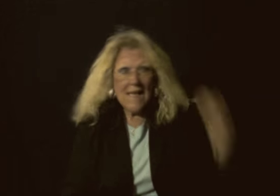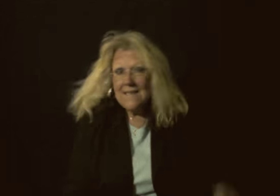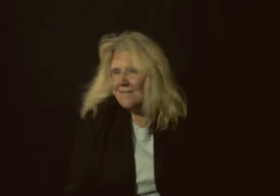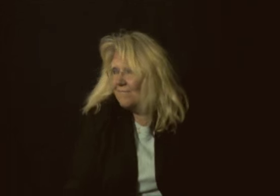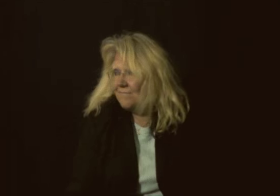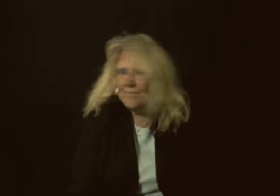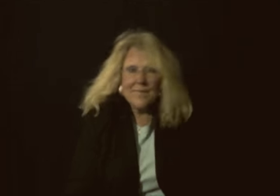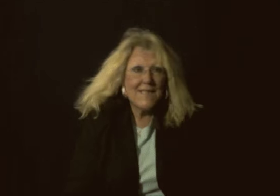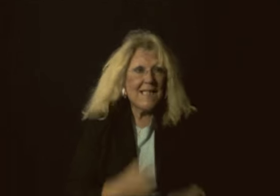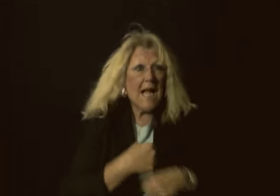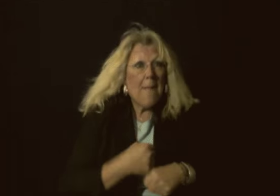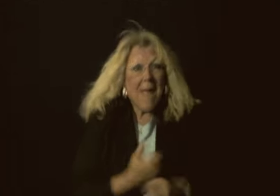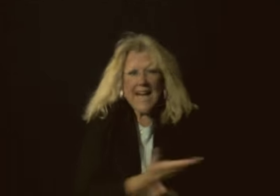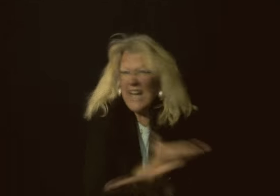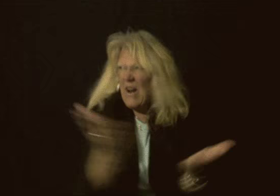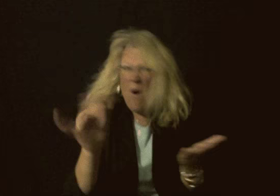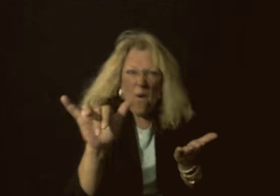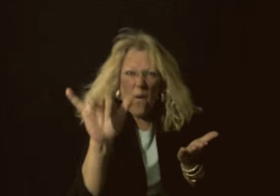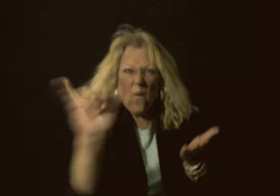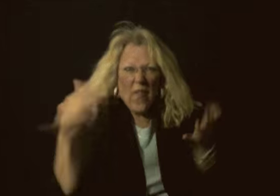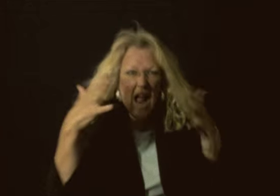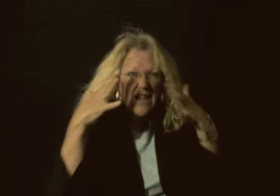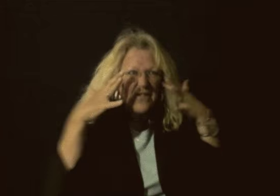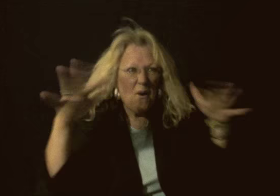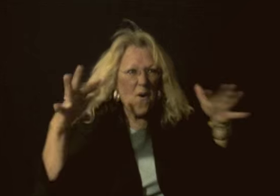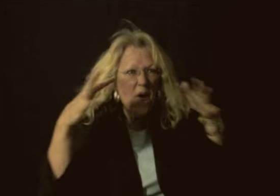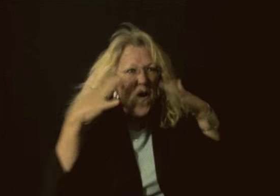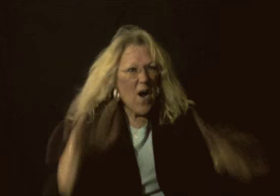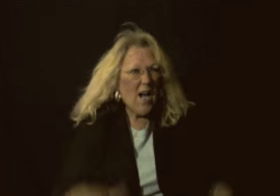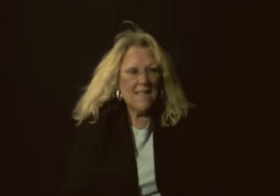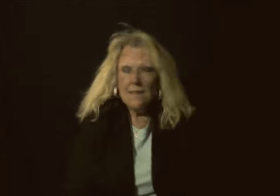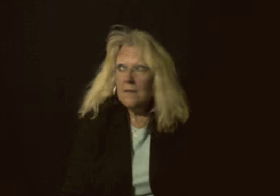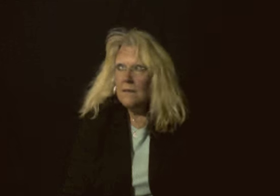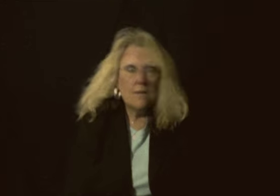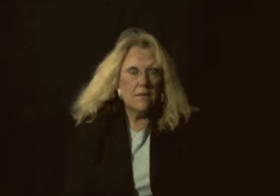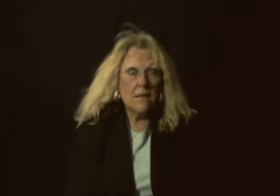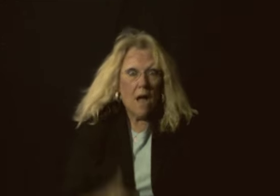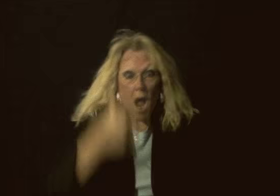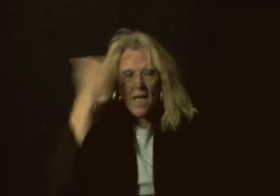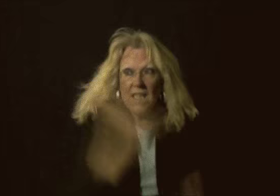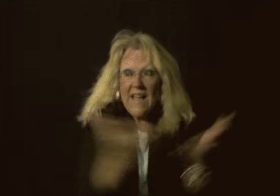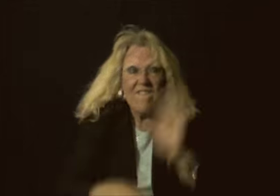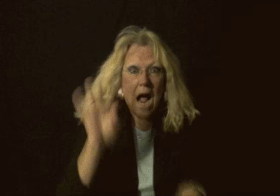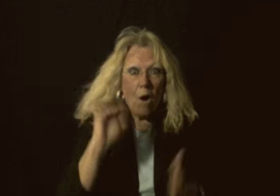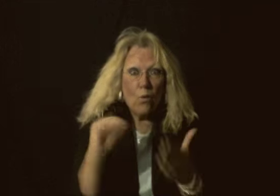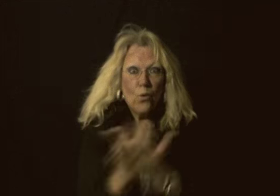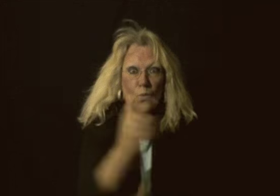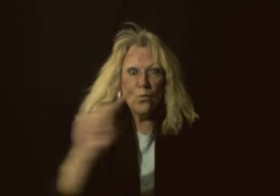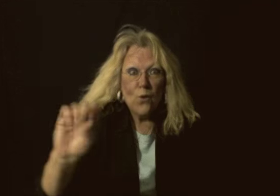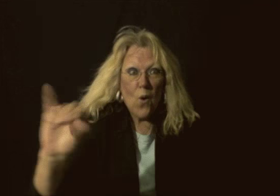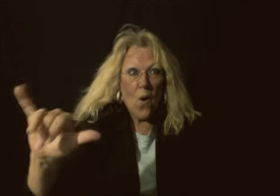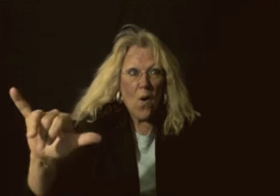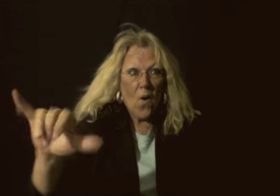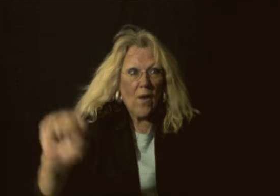Made all the noise And they found new toys